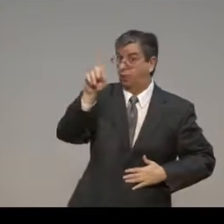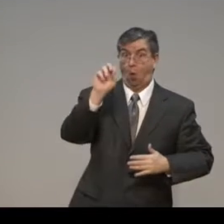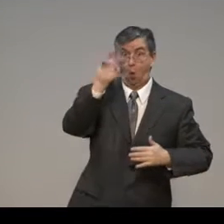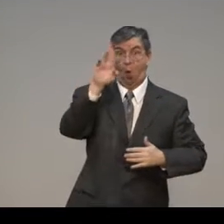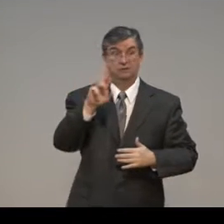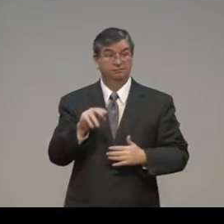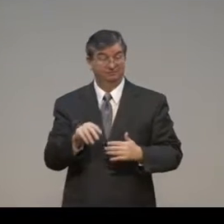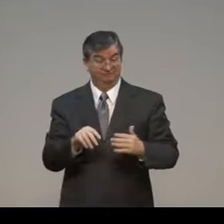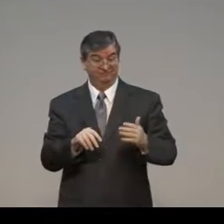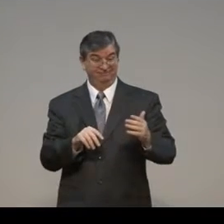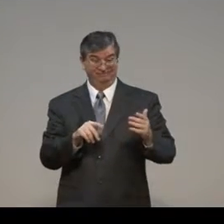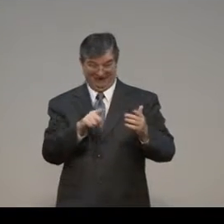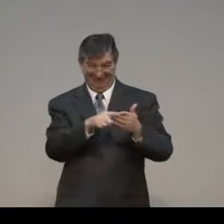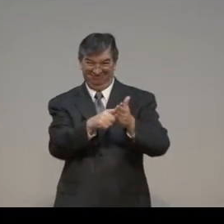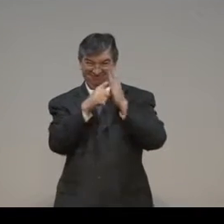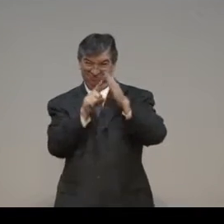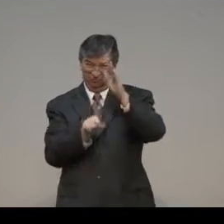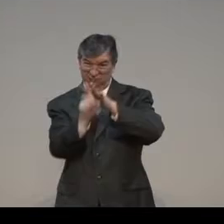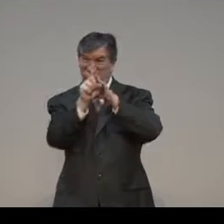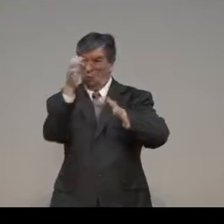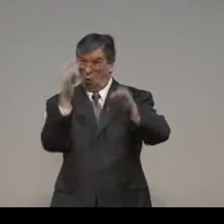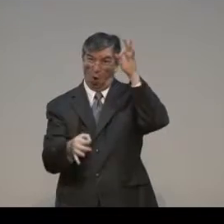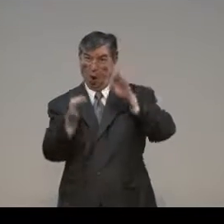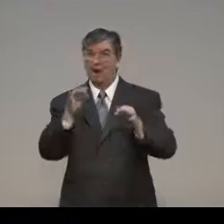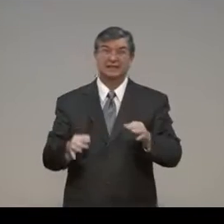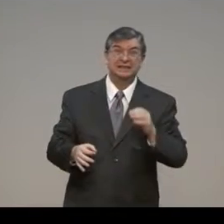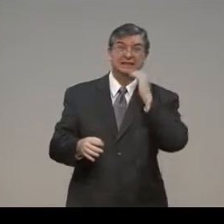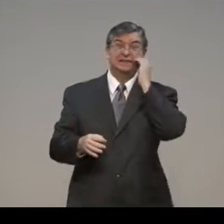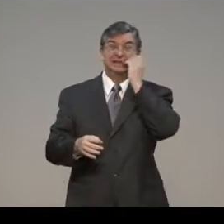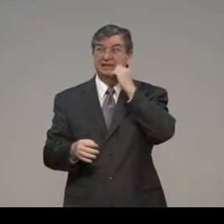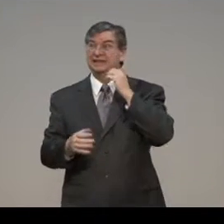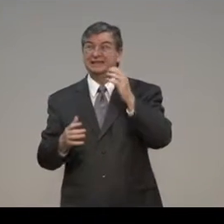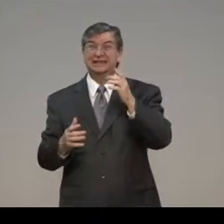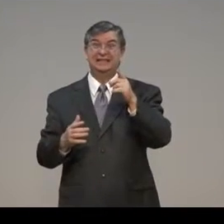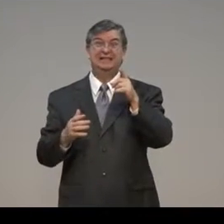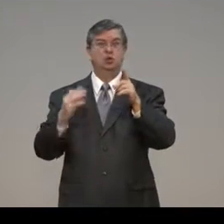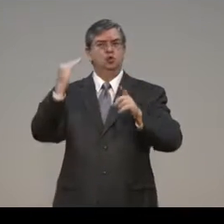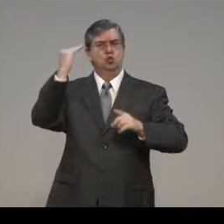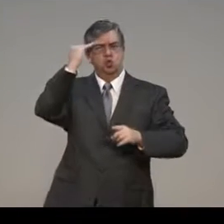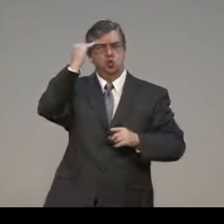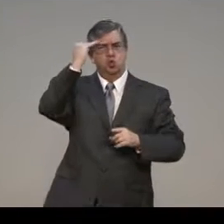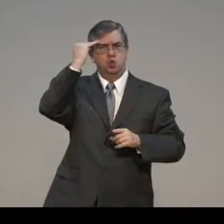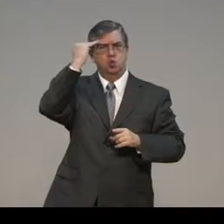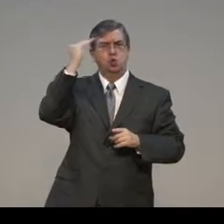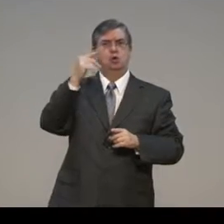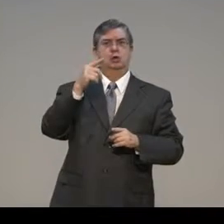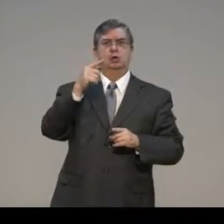basically. And there's a sense of relief when that's over, that it's dealt with and done.